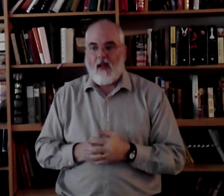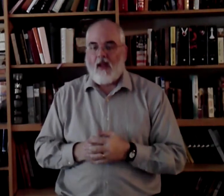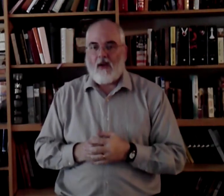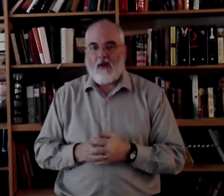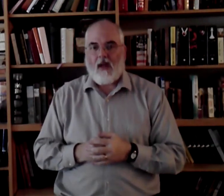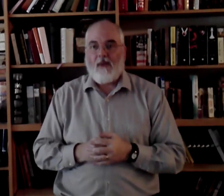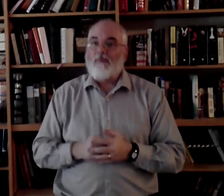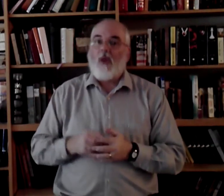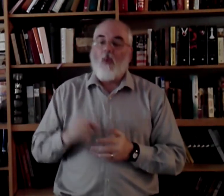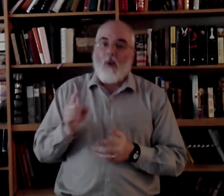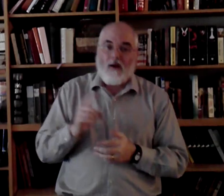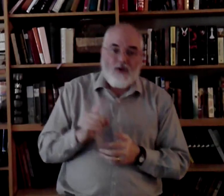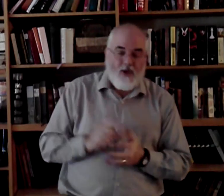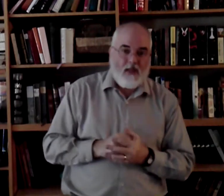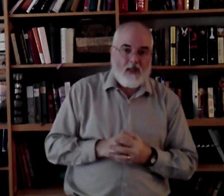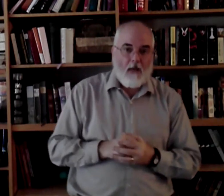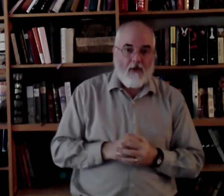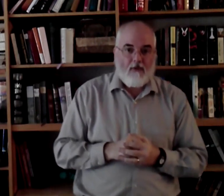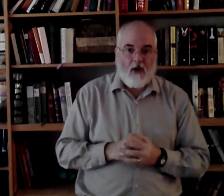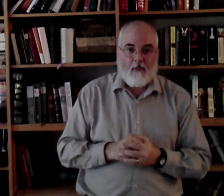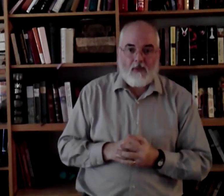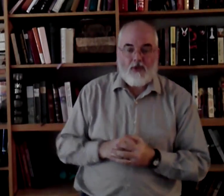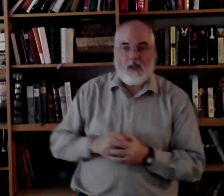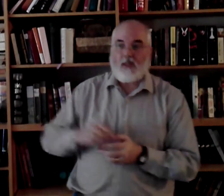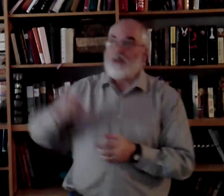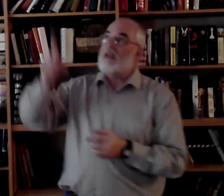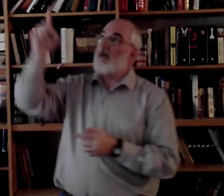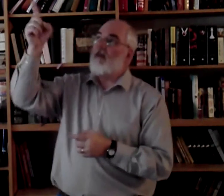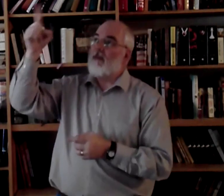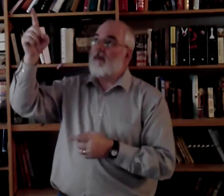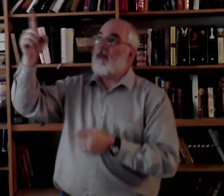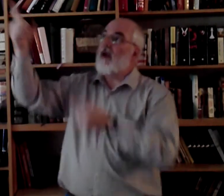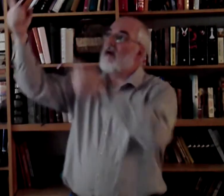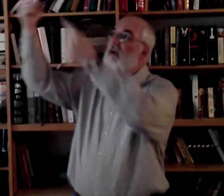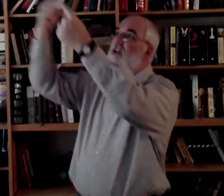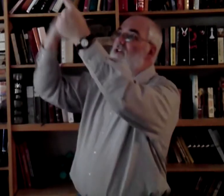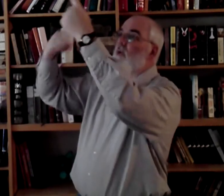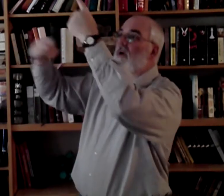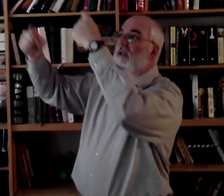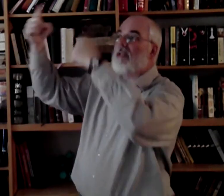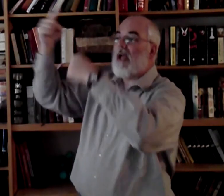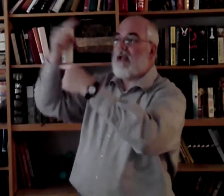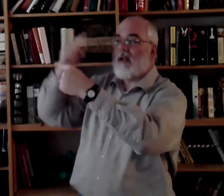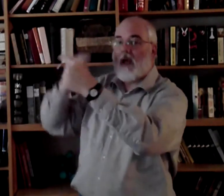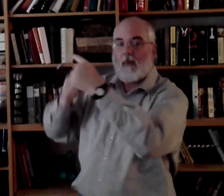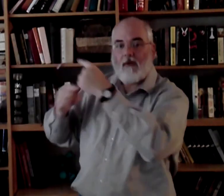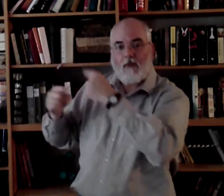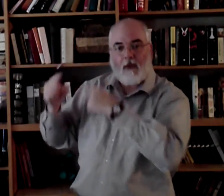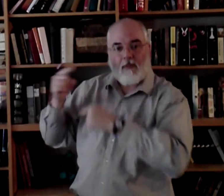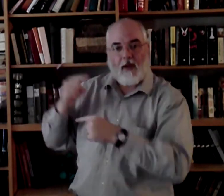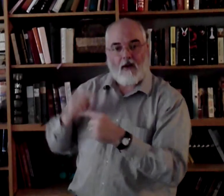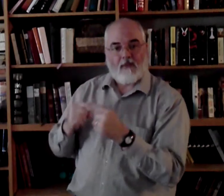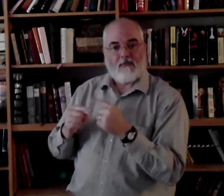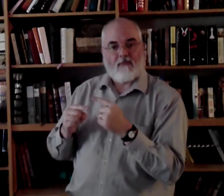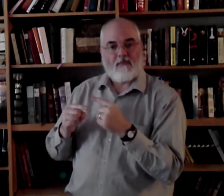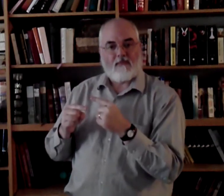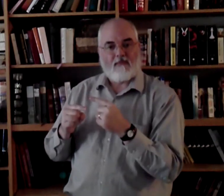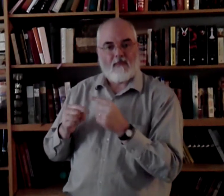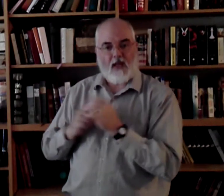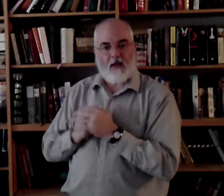Okay? Where is Jesus coming from? Jesus is coming from up there. So we're going to sign it coming from up there. Get it?